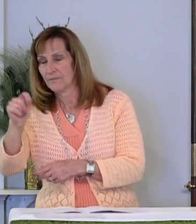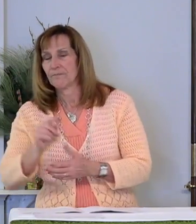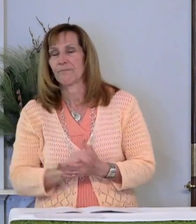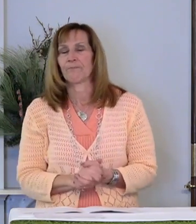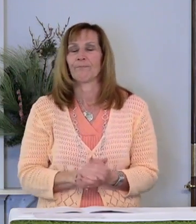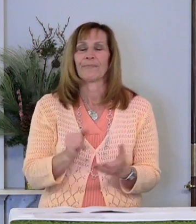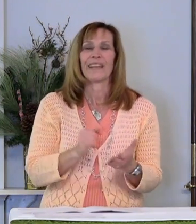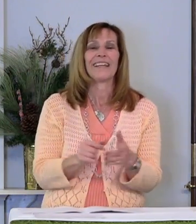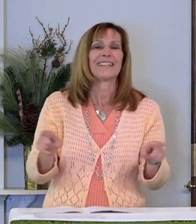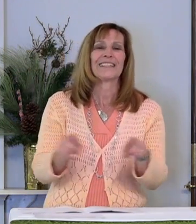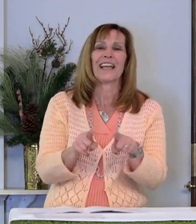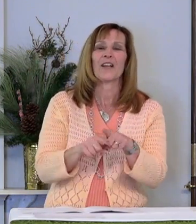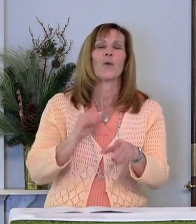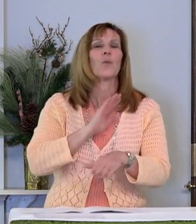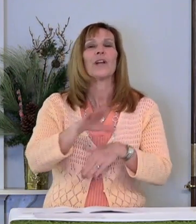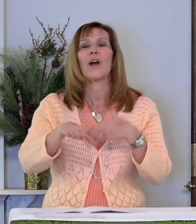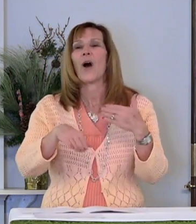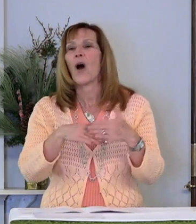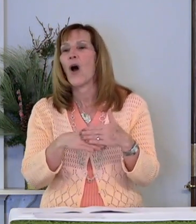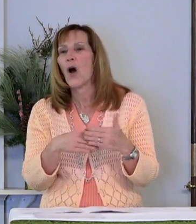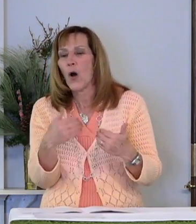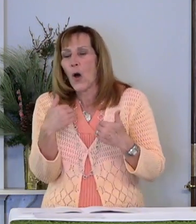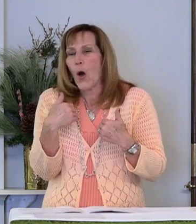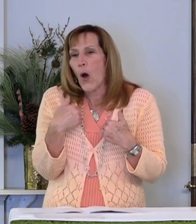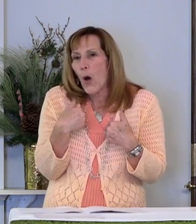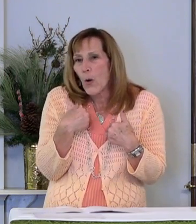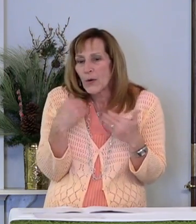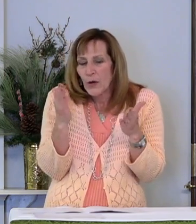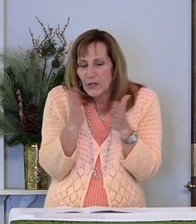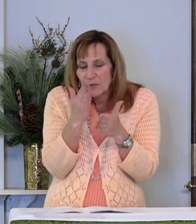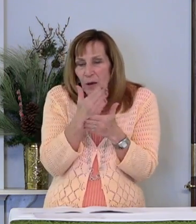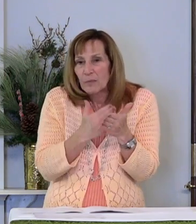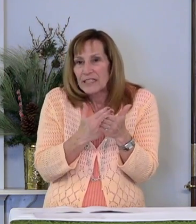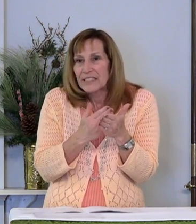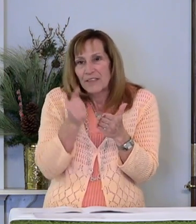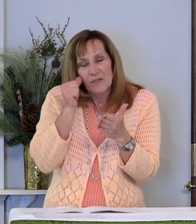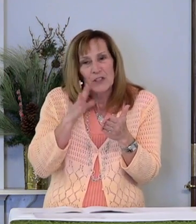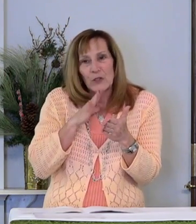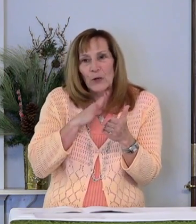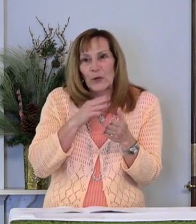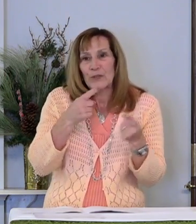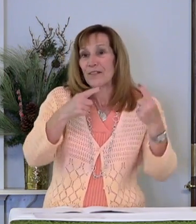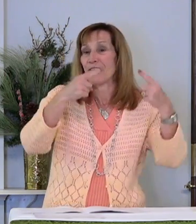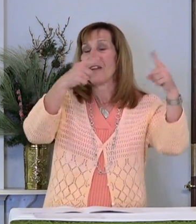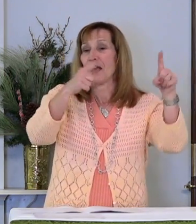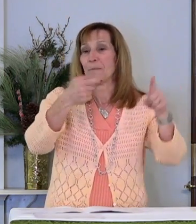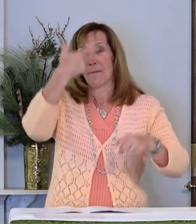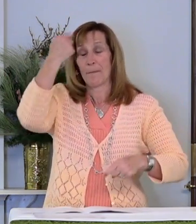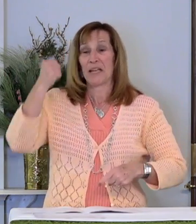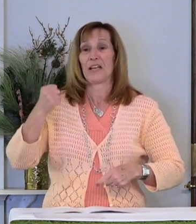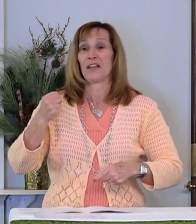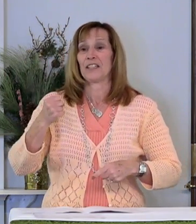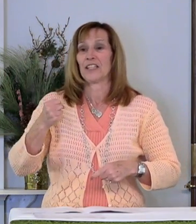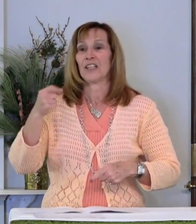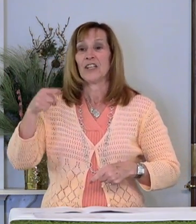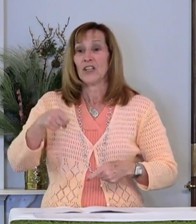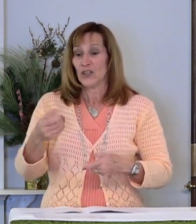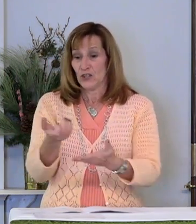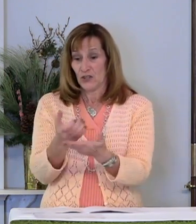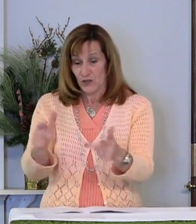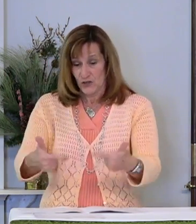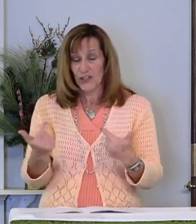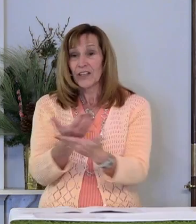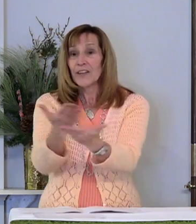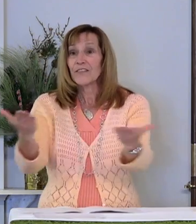It's as if we all own a little piece of her fame because she's from